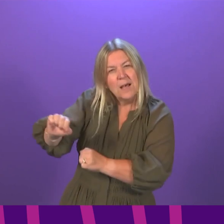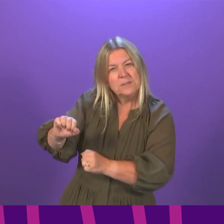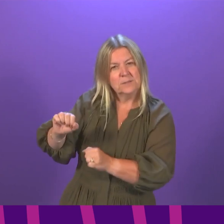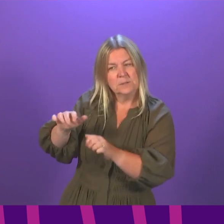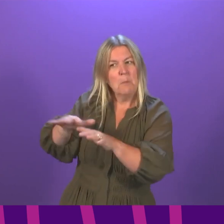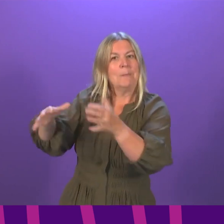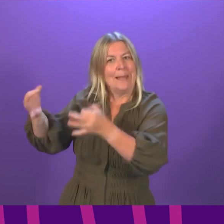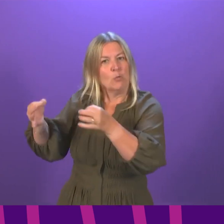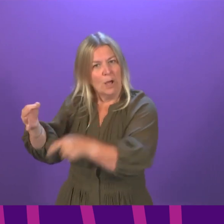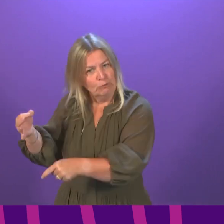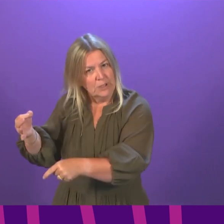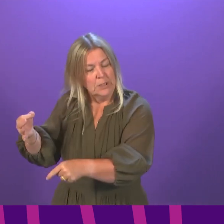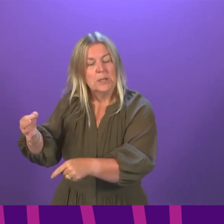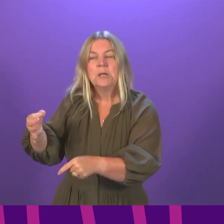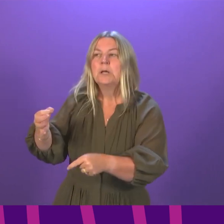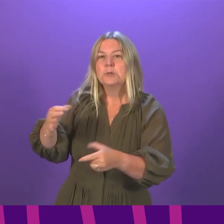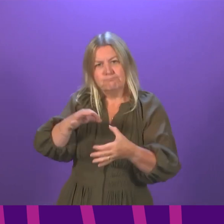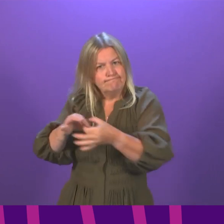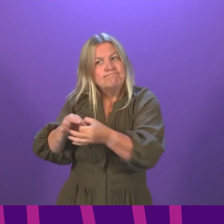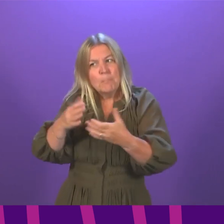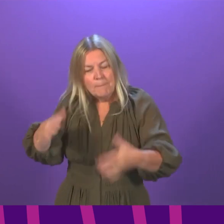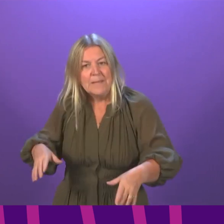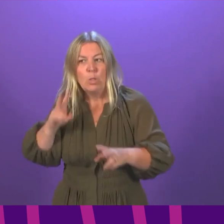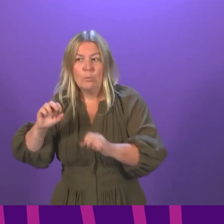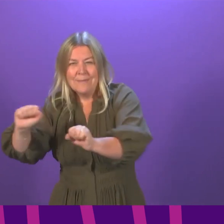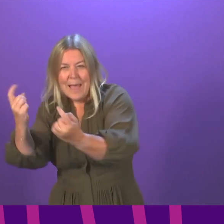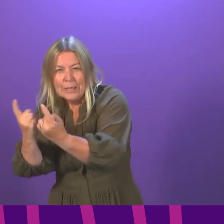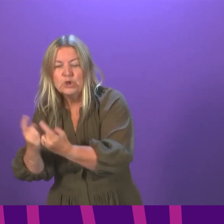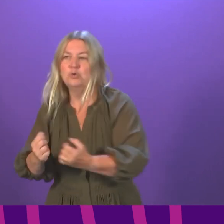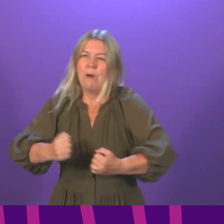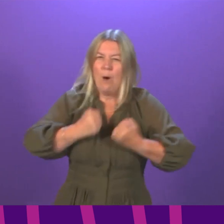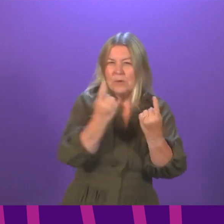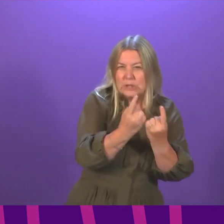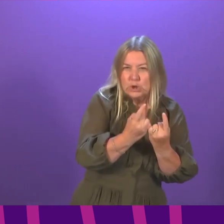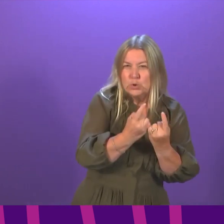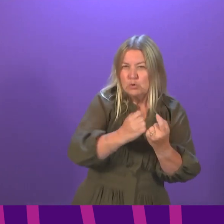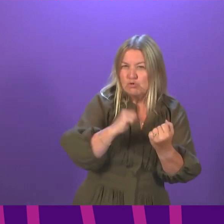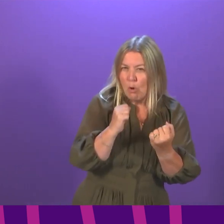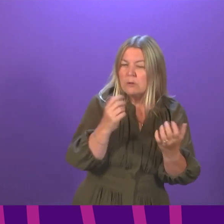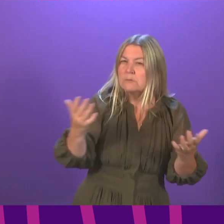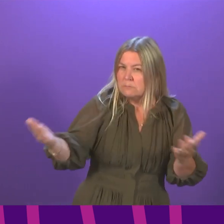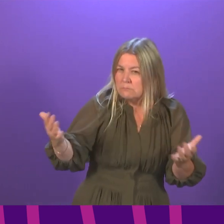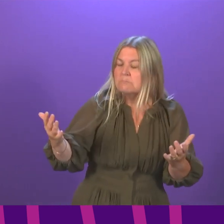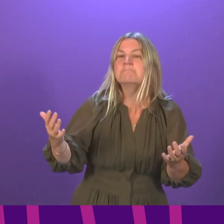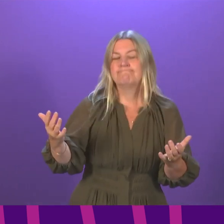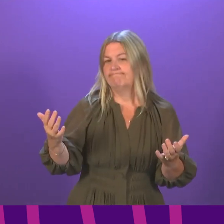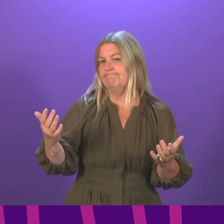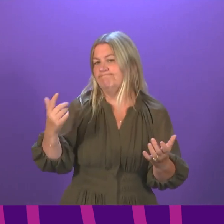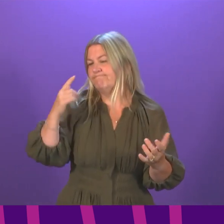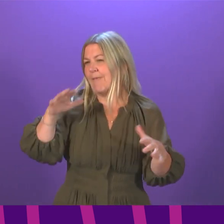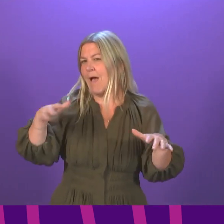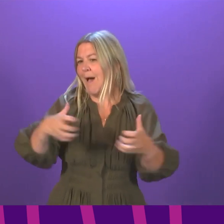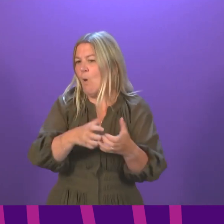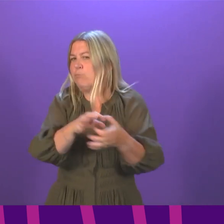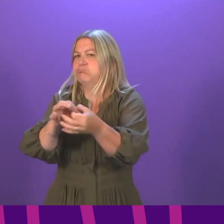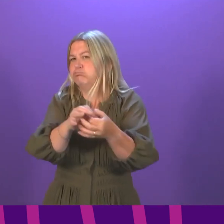it is going to be looking at, and therefore what issues a separate Scottish public inquiry would look at, and how all of that would interact. We